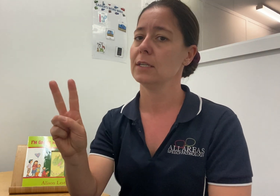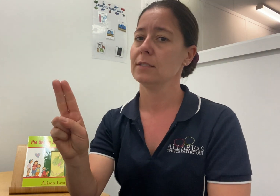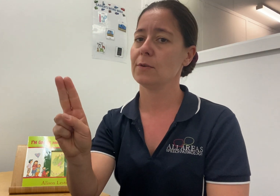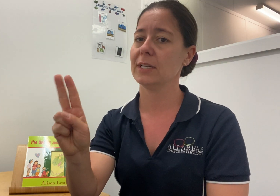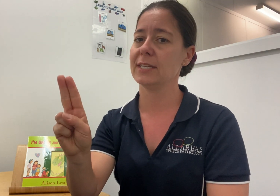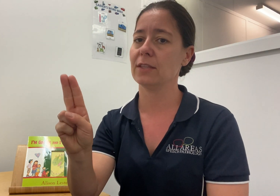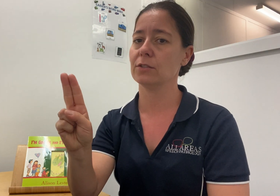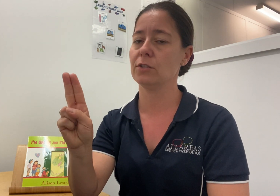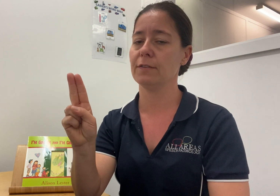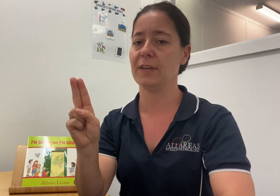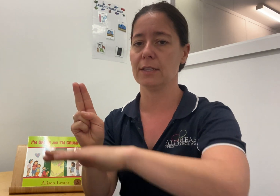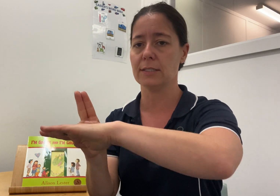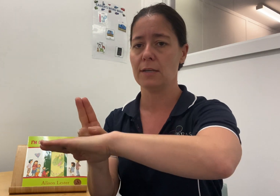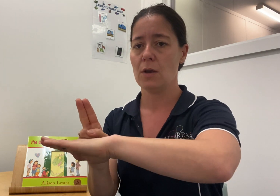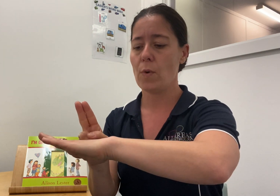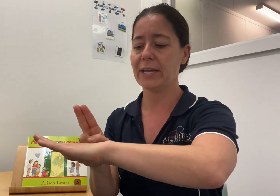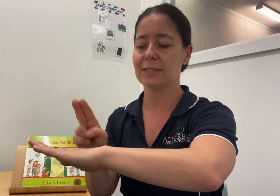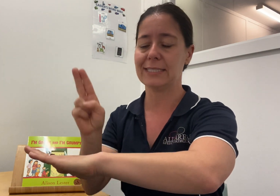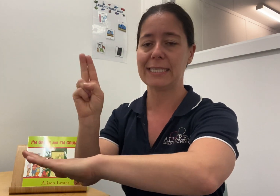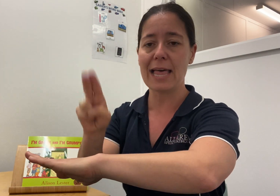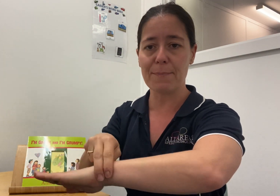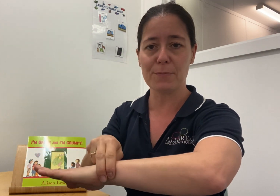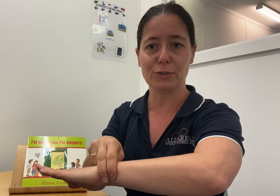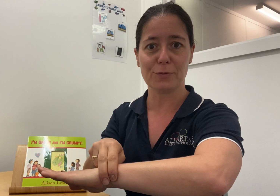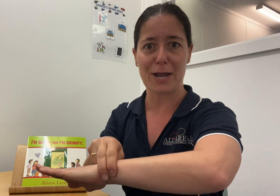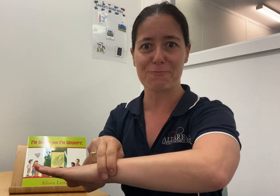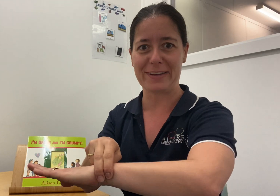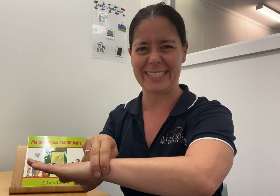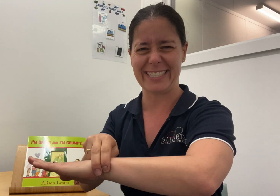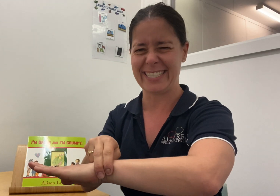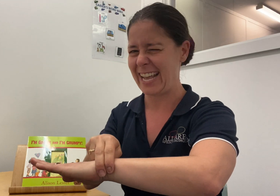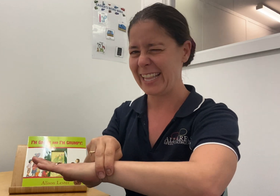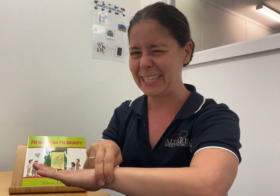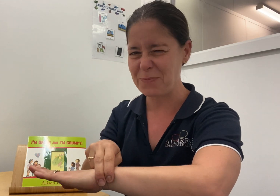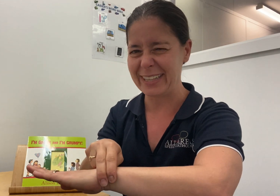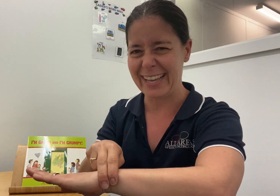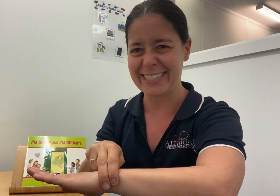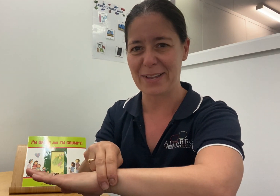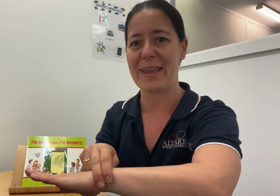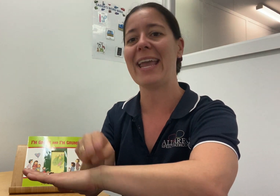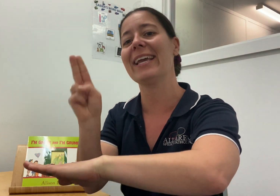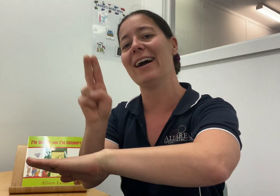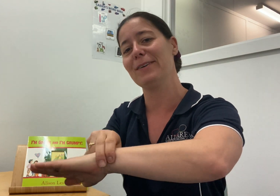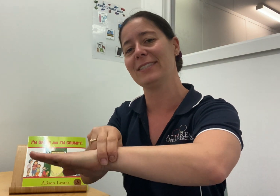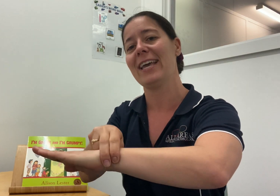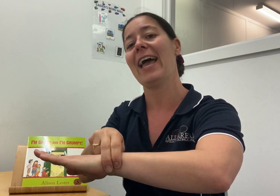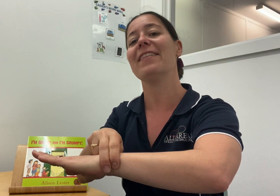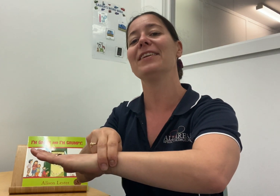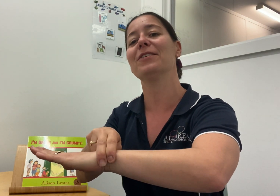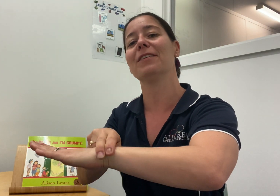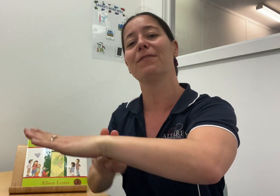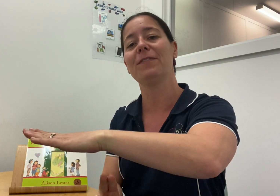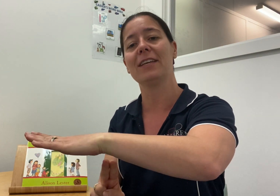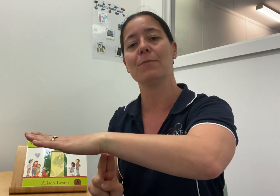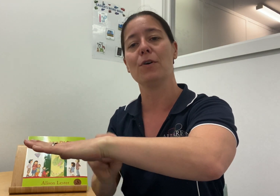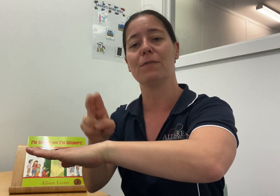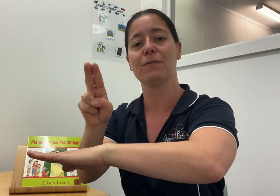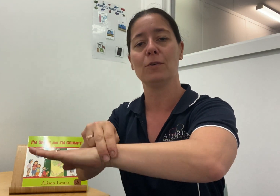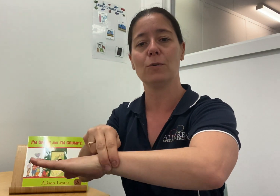So we're going to take those two fingers. We're going to slap them onto our wrist, a little bit like some handcuffs, and then you're going to flip them off or